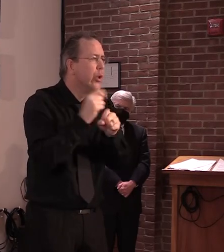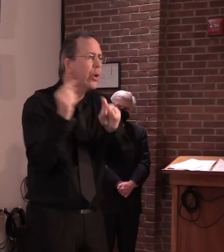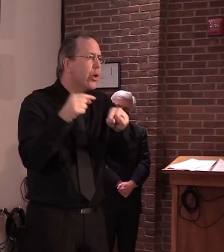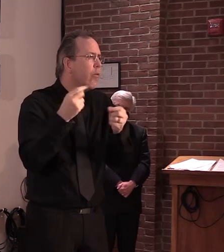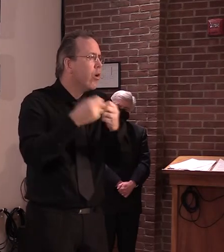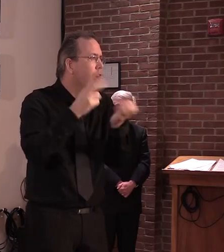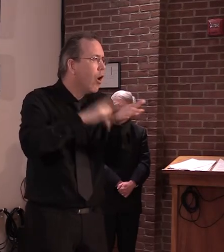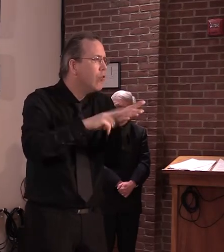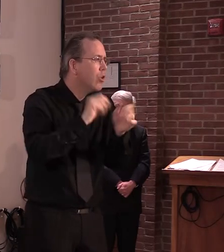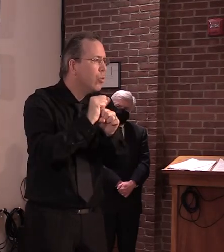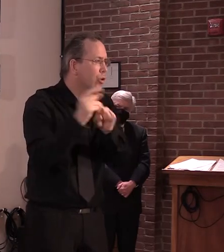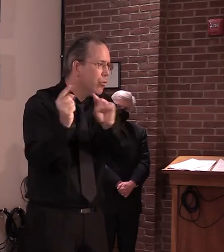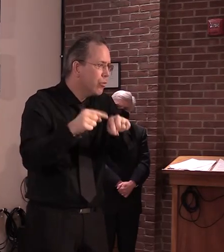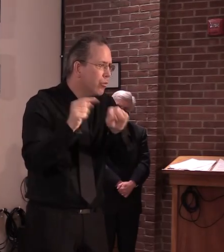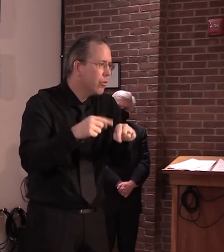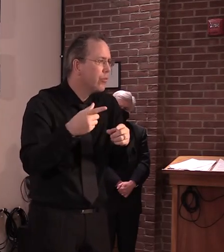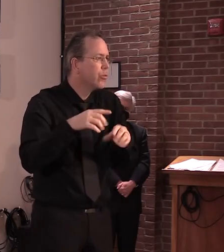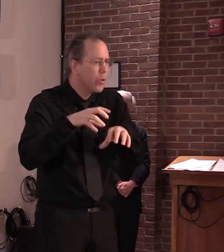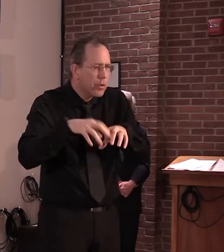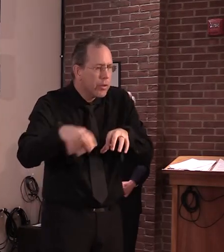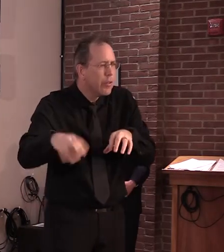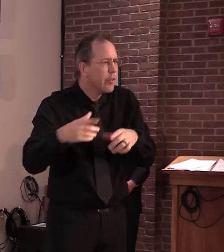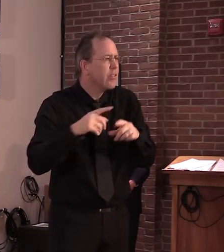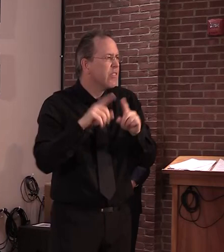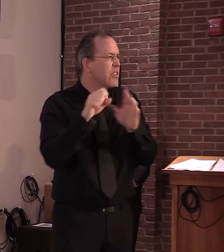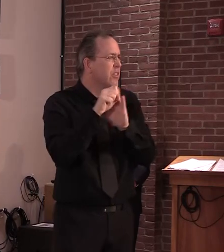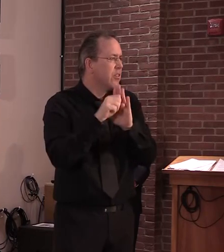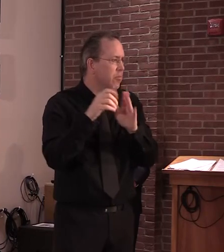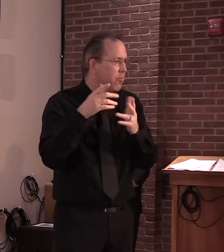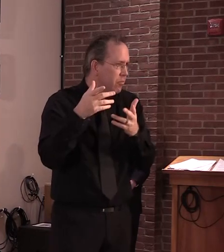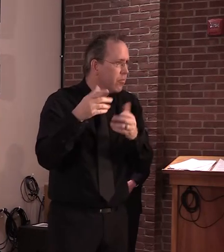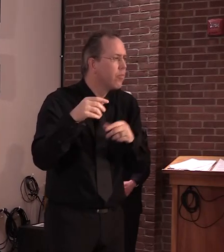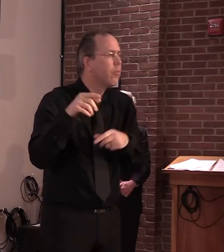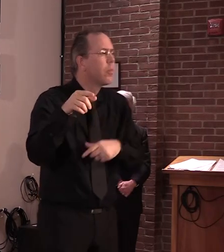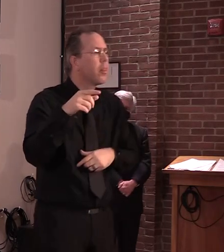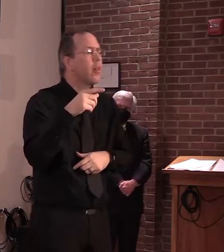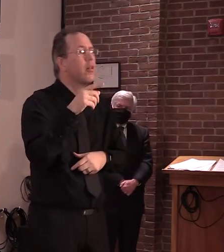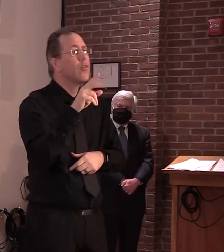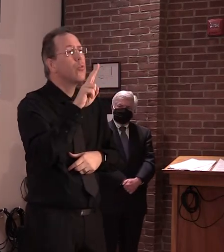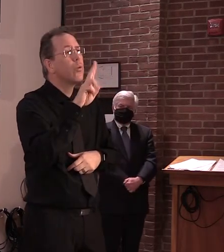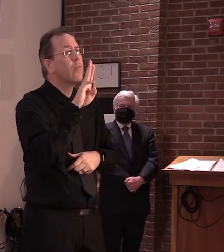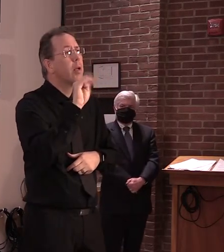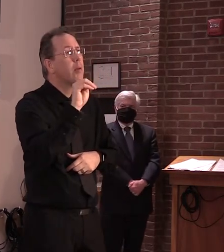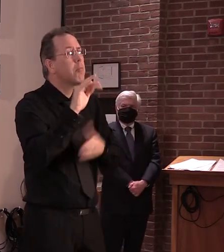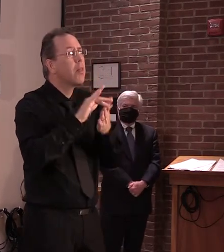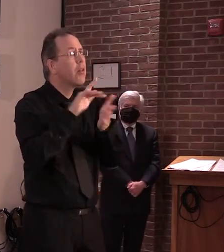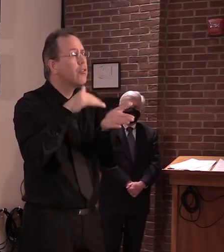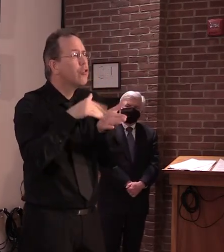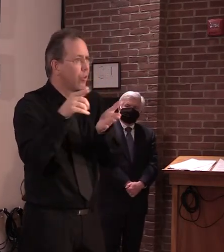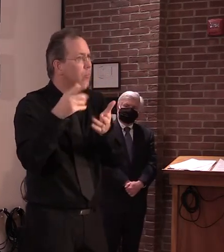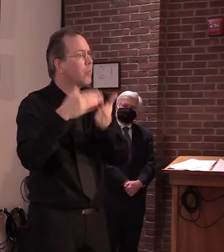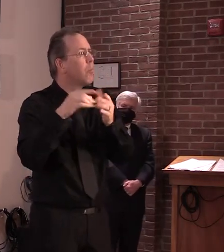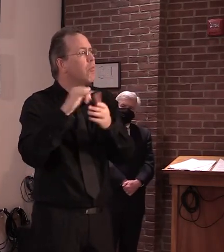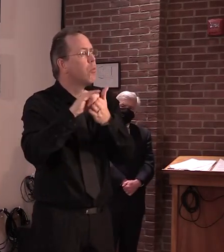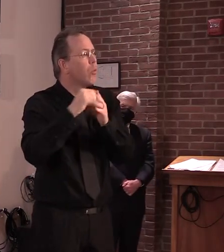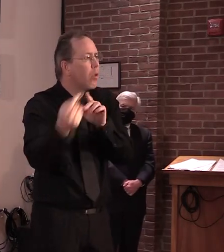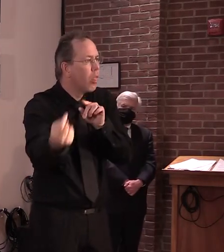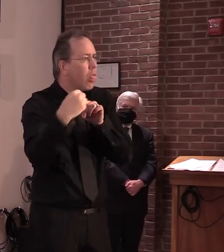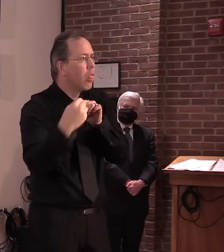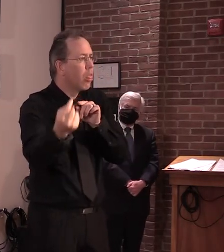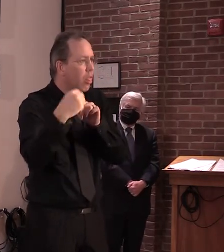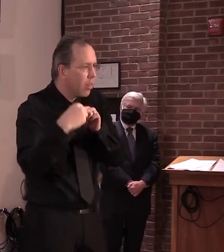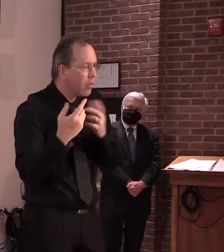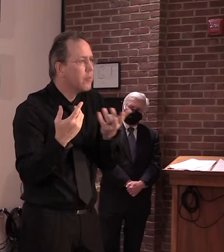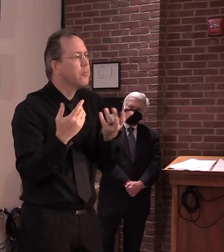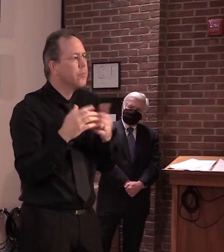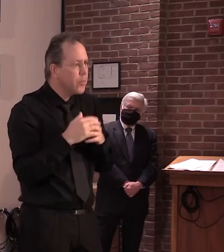Plattsburgh. Let's say they work at UVM Medical Center, as well as those who are from Vermont that might work at Dartmouth